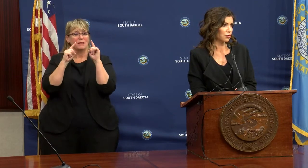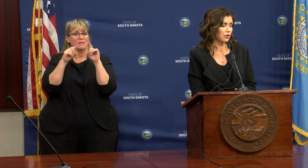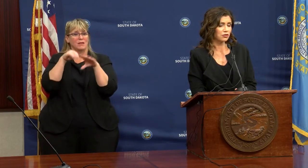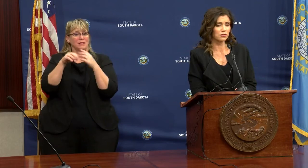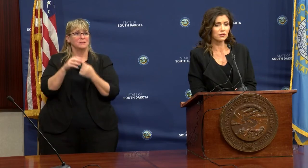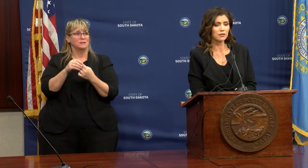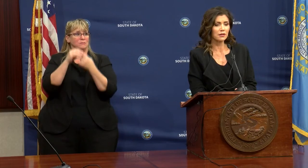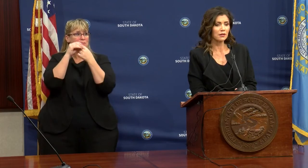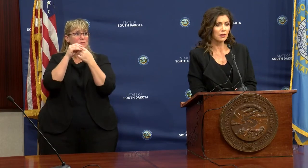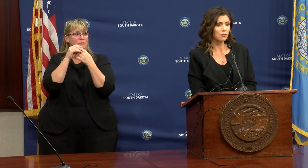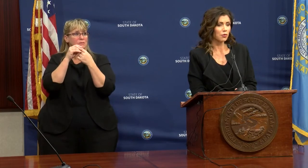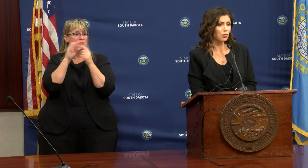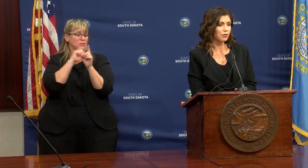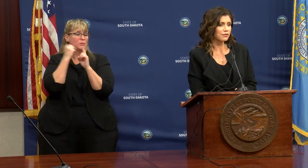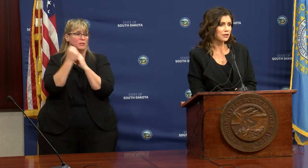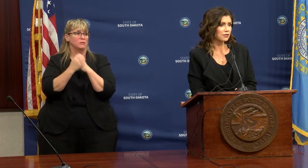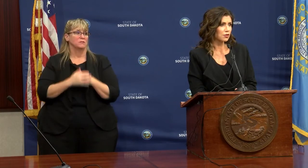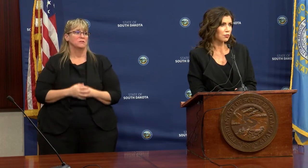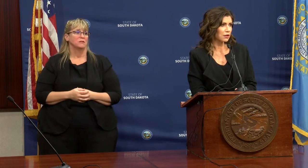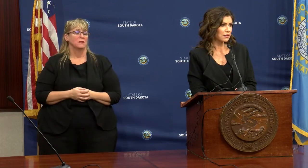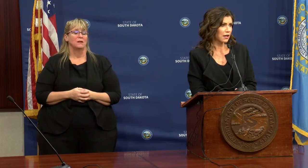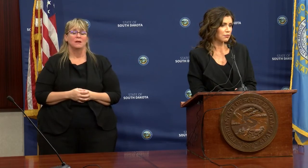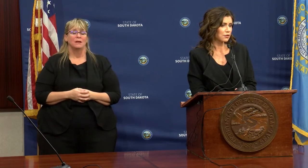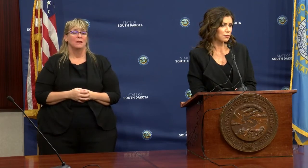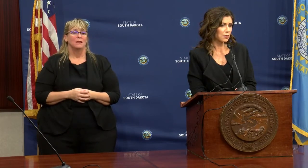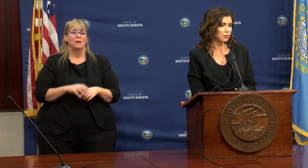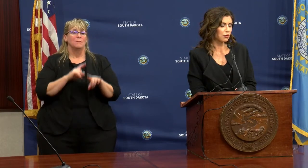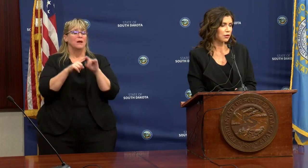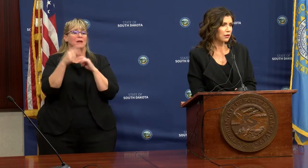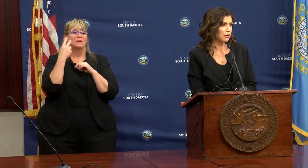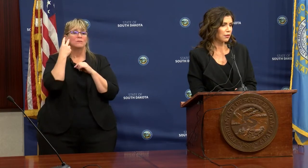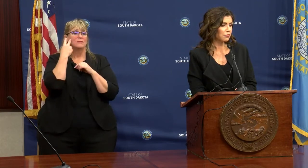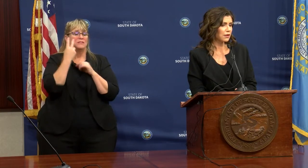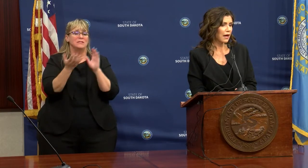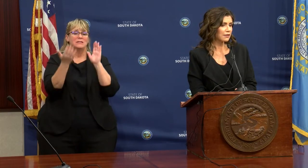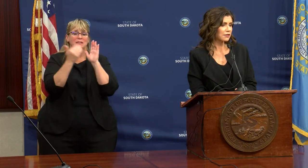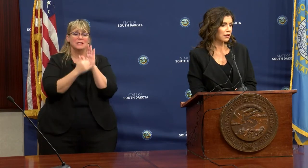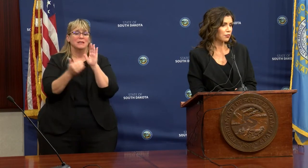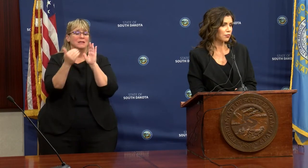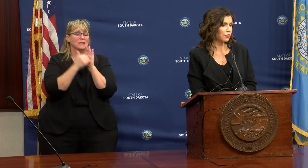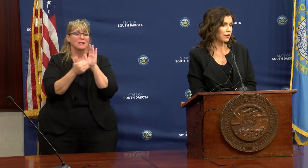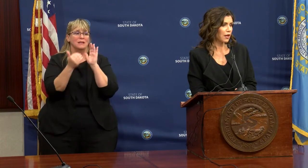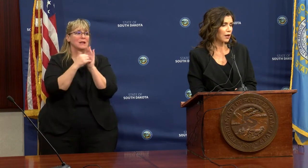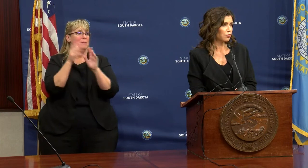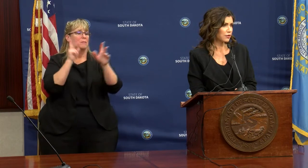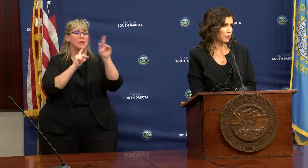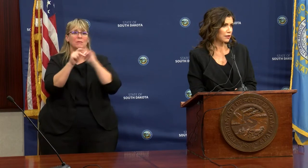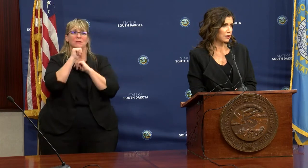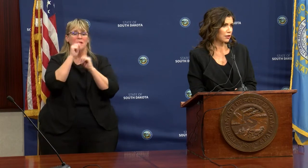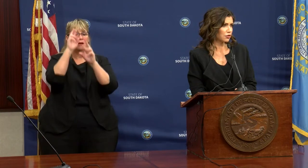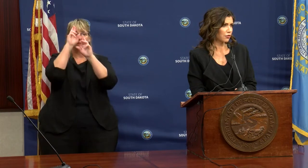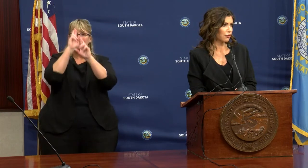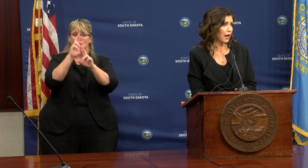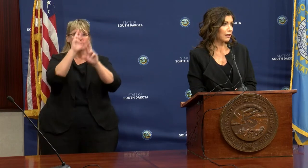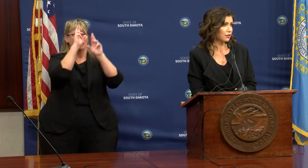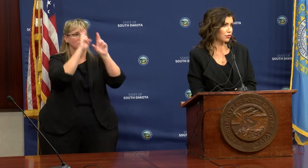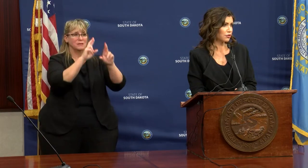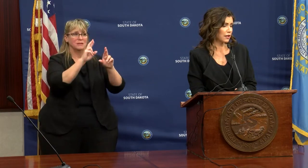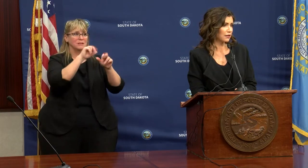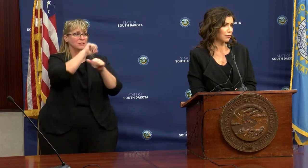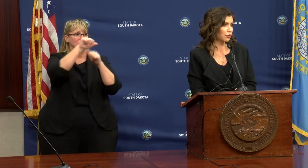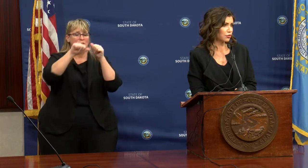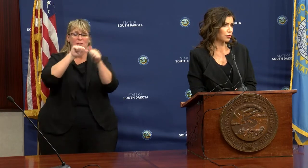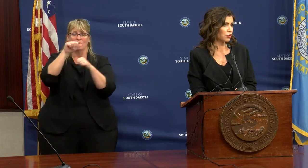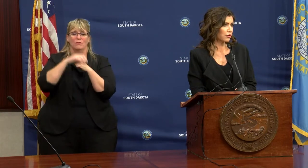certain situations. But what we've seen so many times is people not, not respecting each other, not